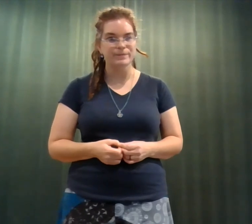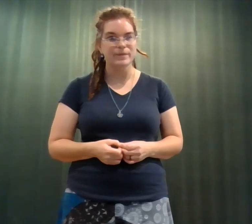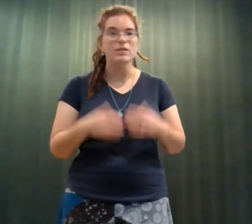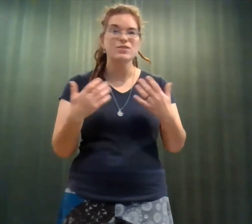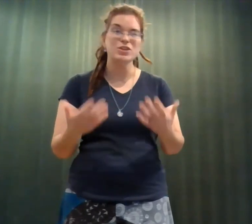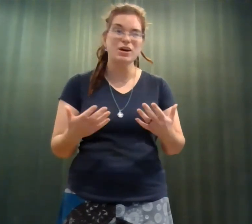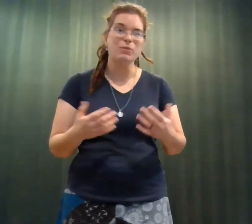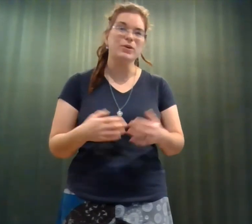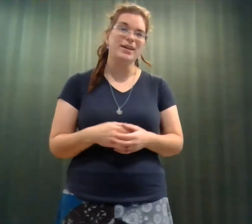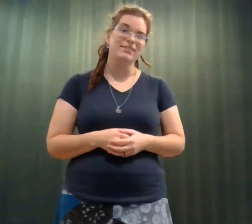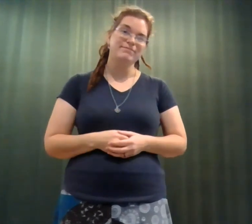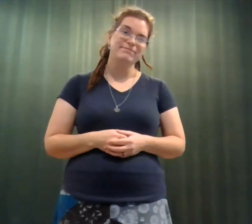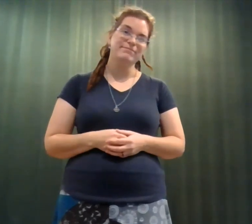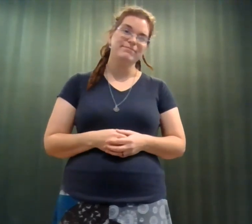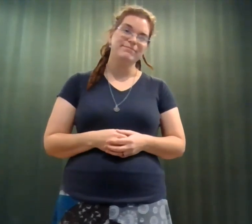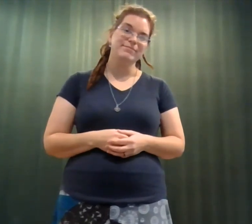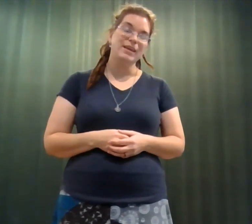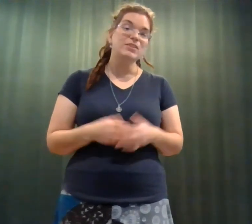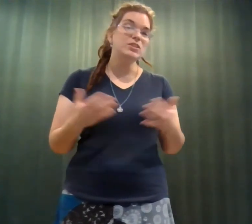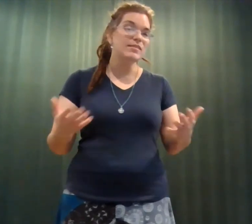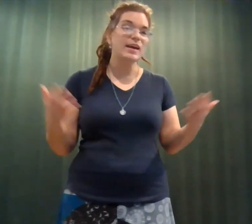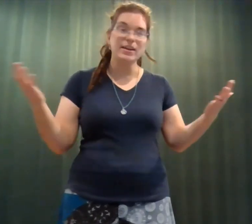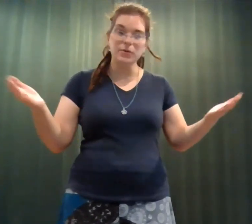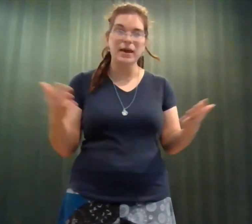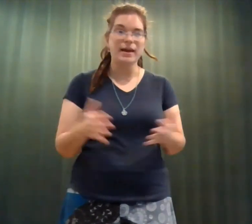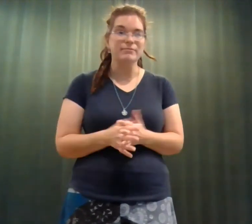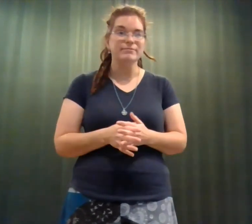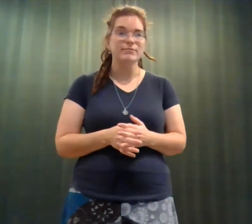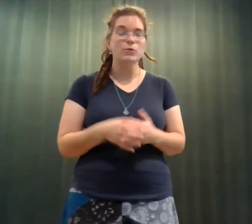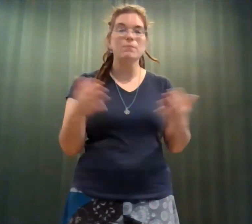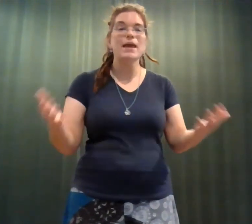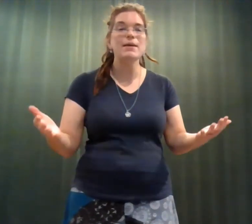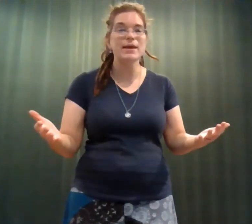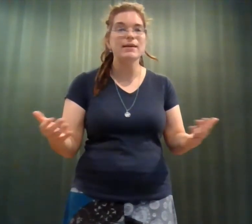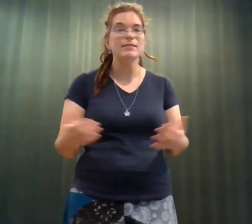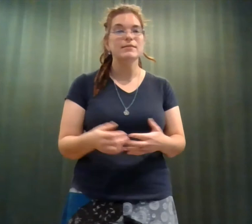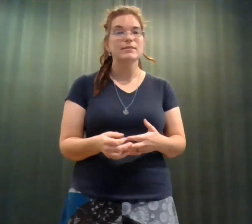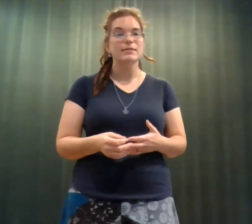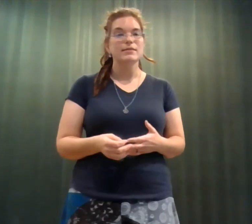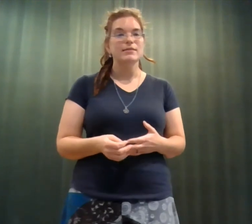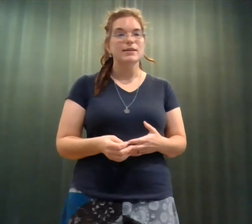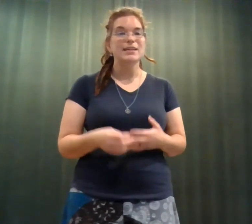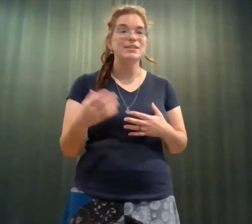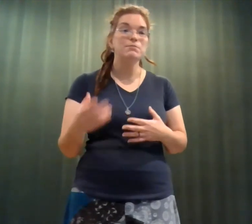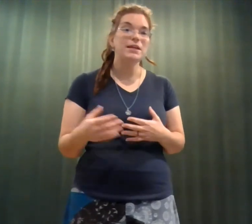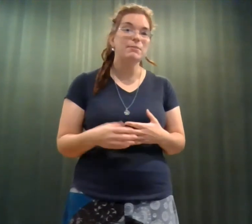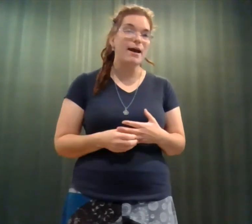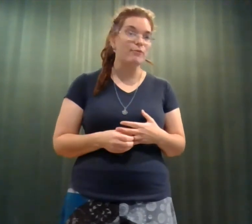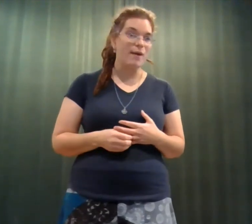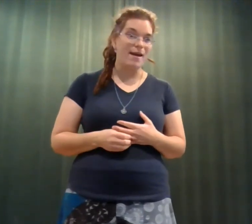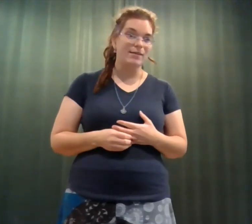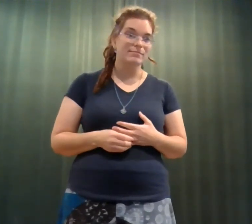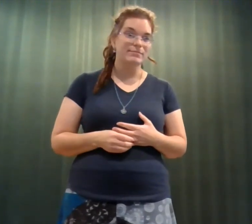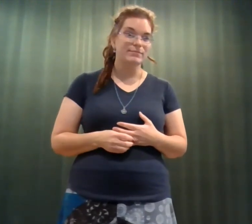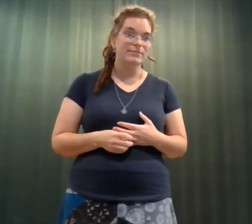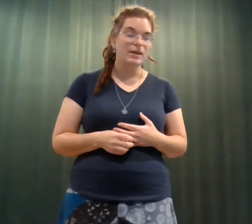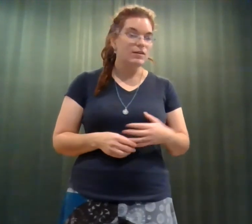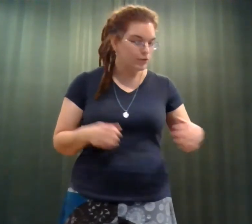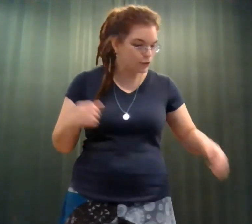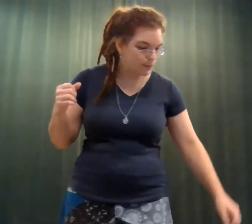So she got worried. She decided, okay, well, maybe I need to meet him halfway. So she